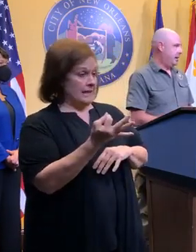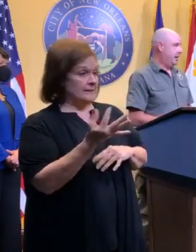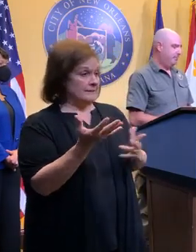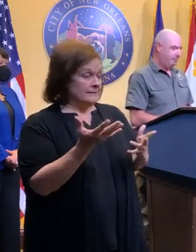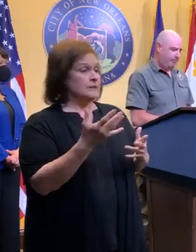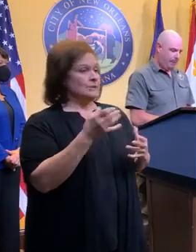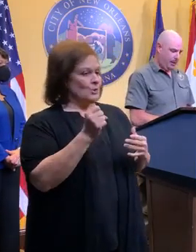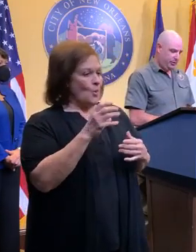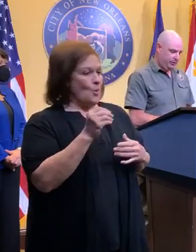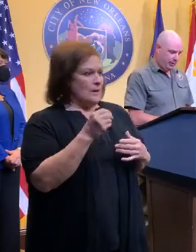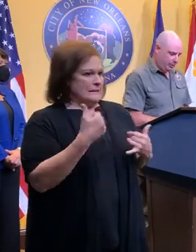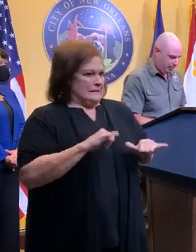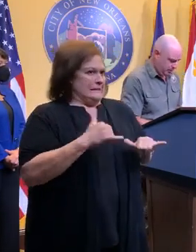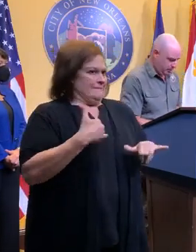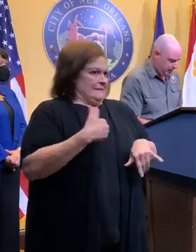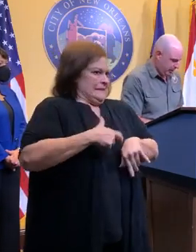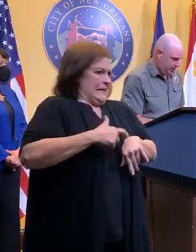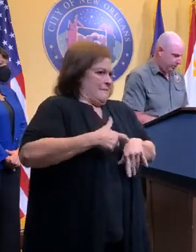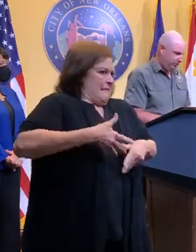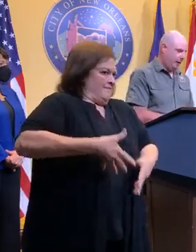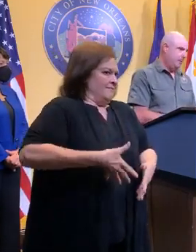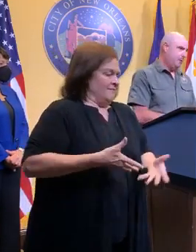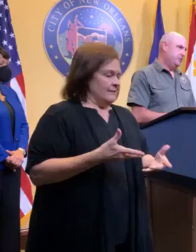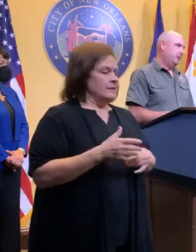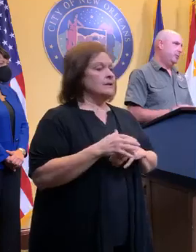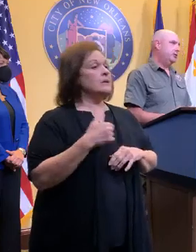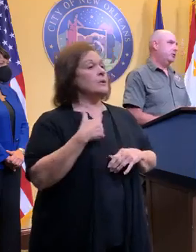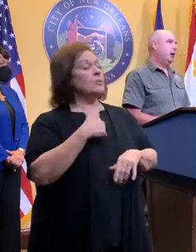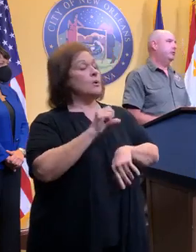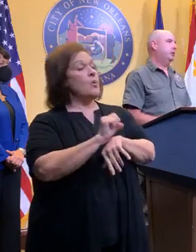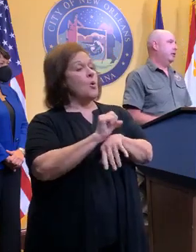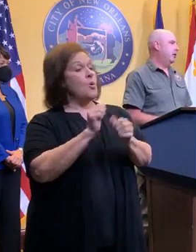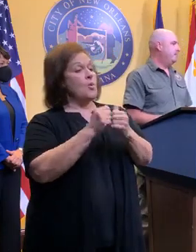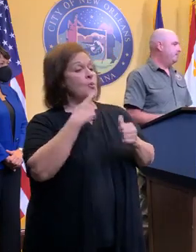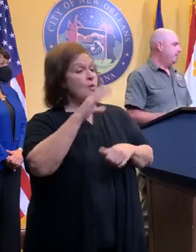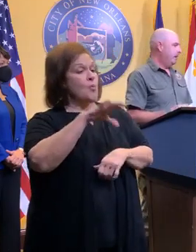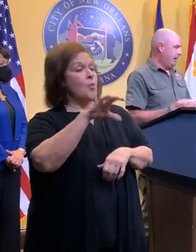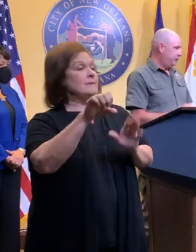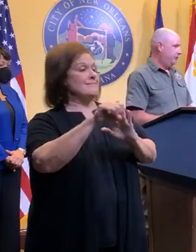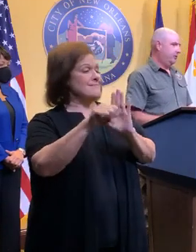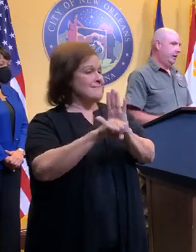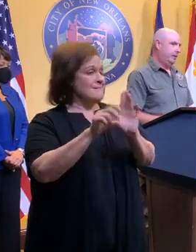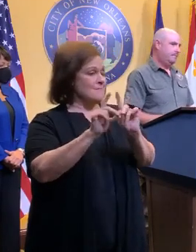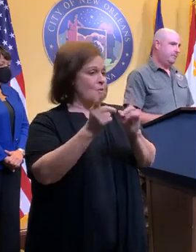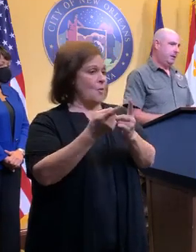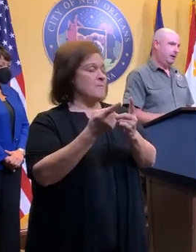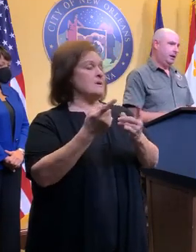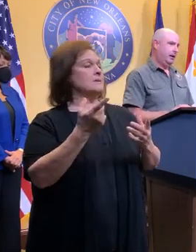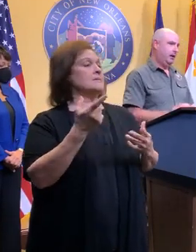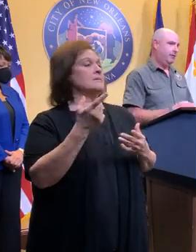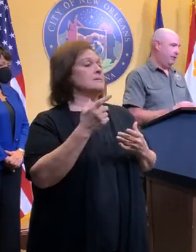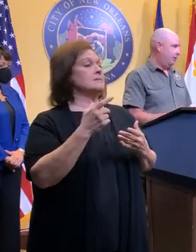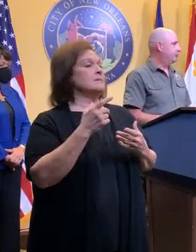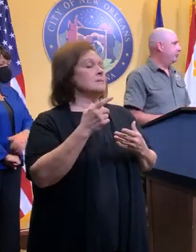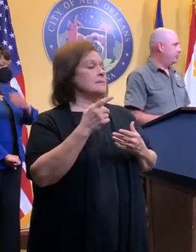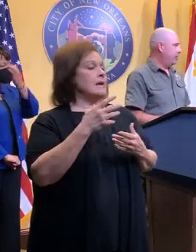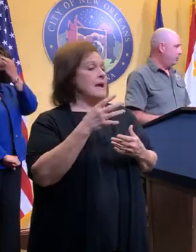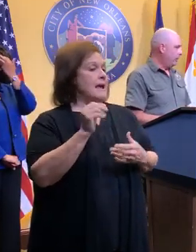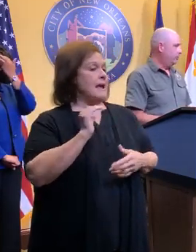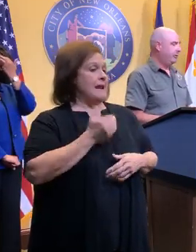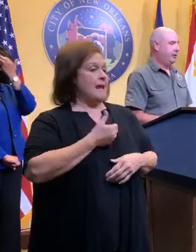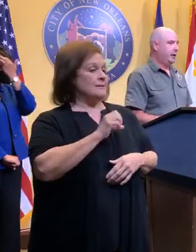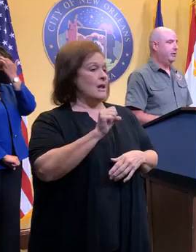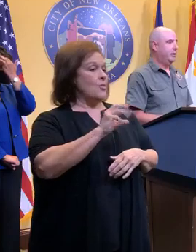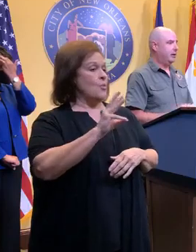so, you have time. I would say that we've been communicating with our state partners and the Red Cross with our guests and our friends